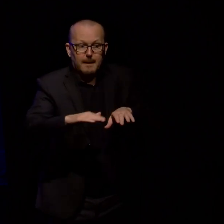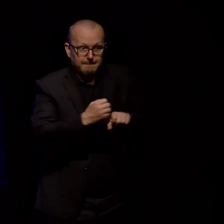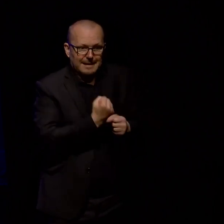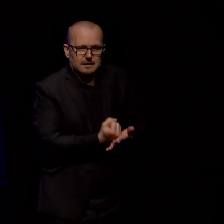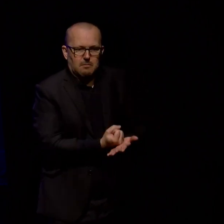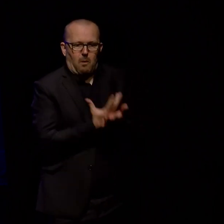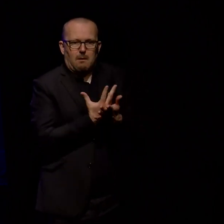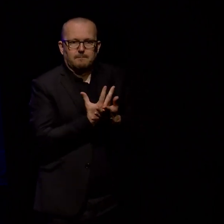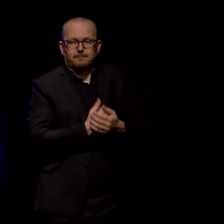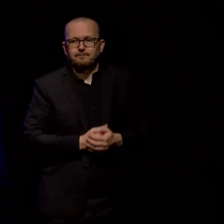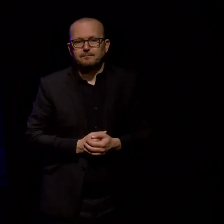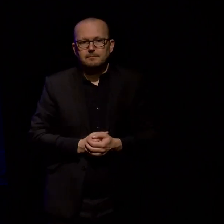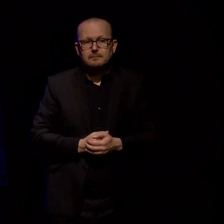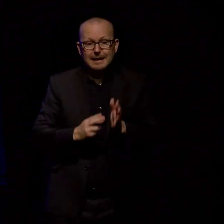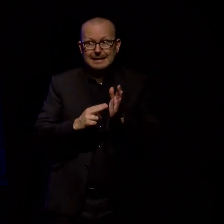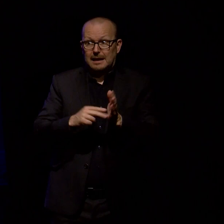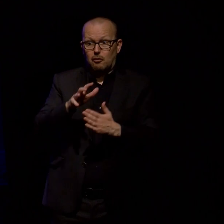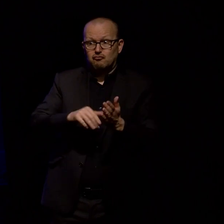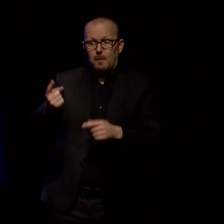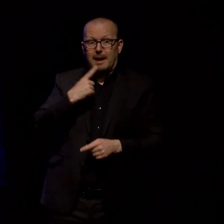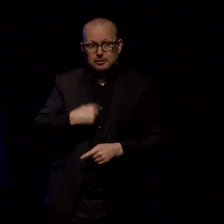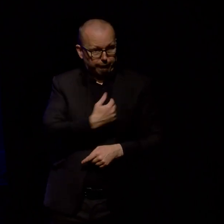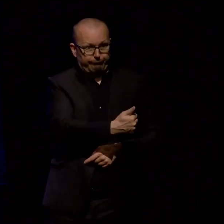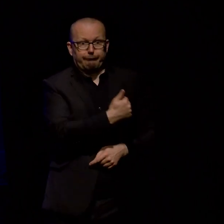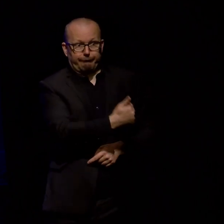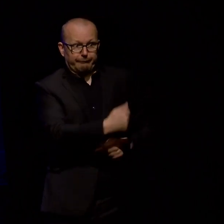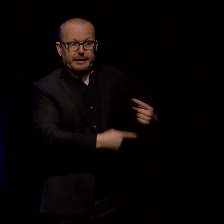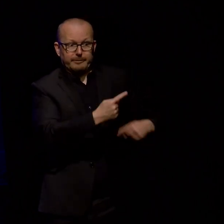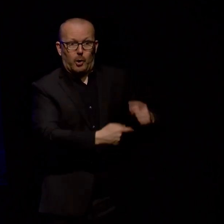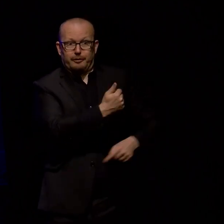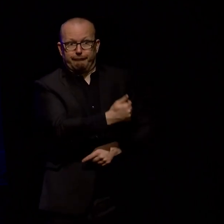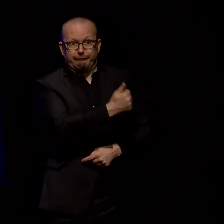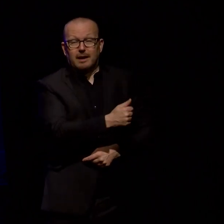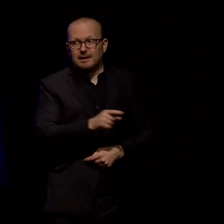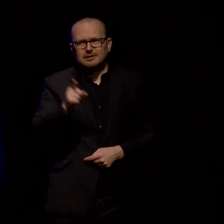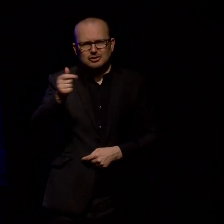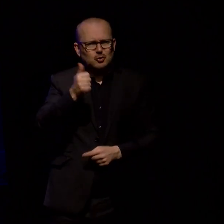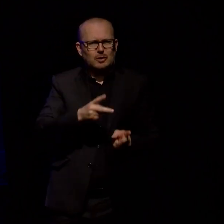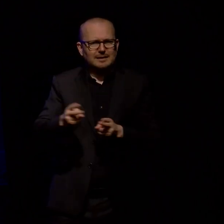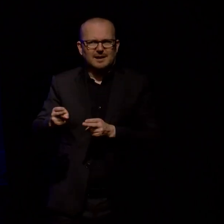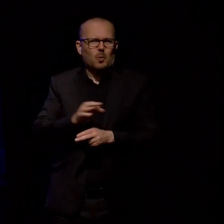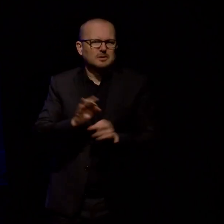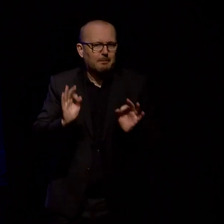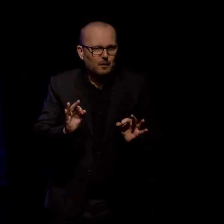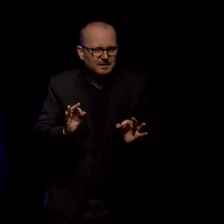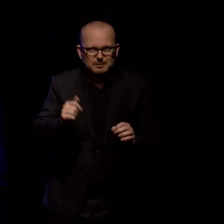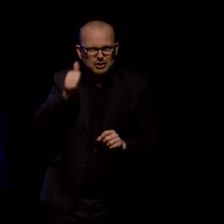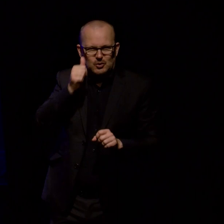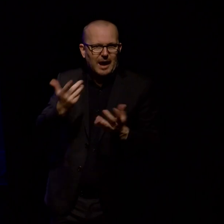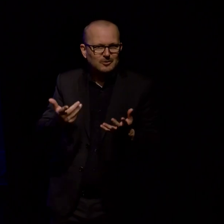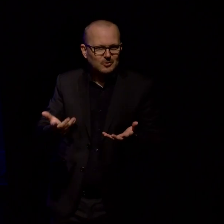Nicola wrote back and told me it was perfect and just keep going and she's a good editor because it wasn't perfect but she knew how to keep me moving.